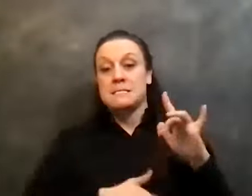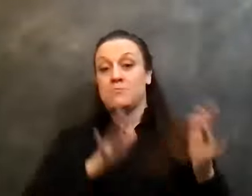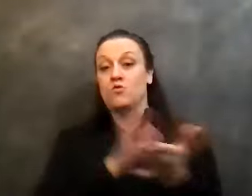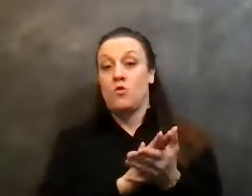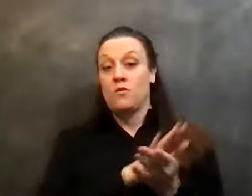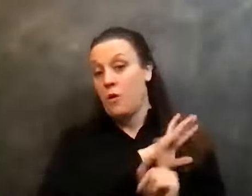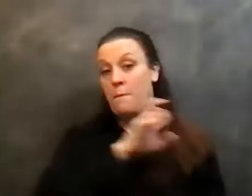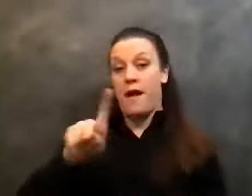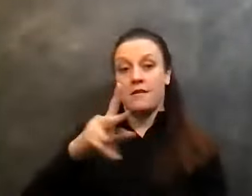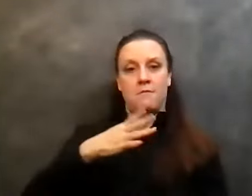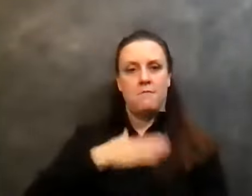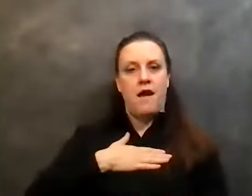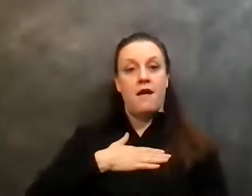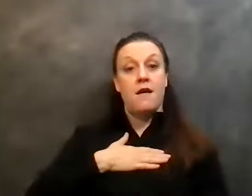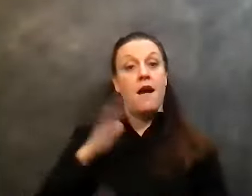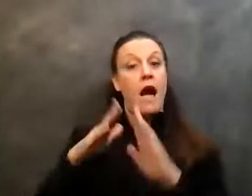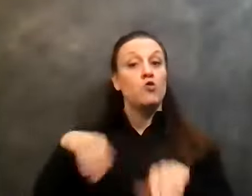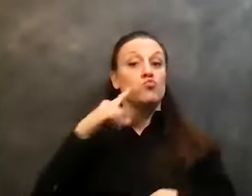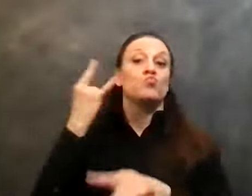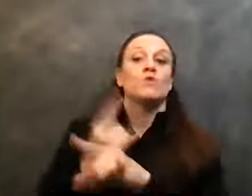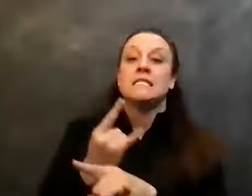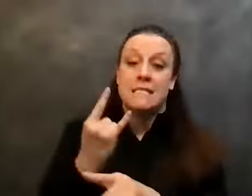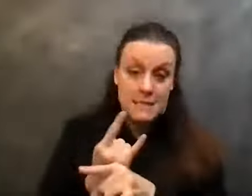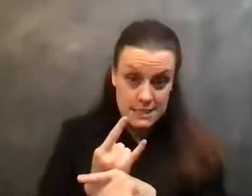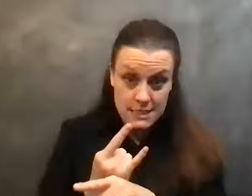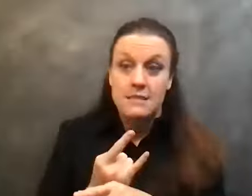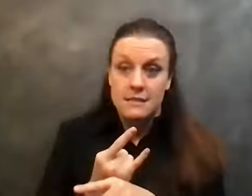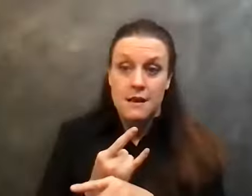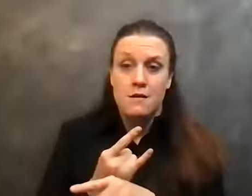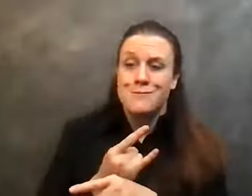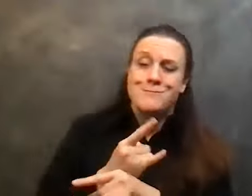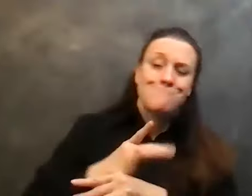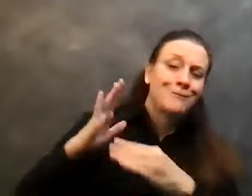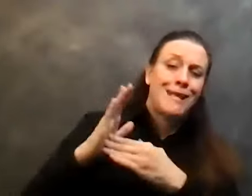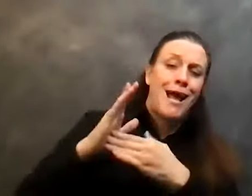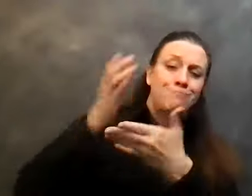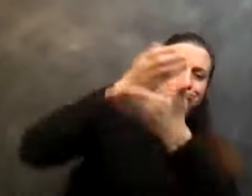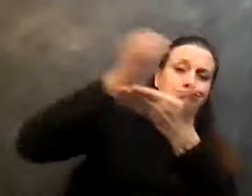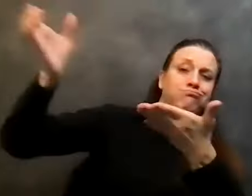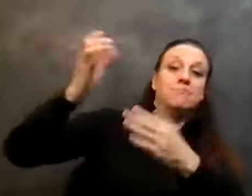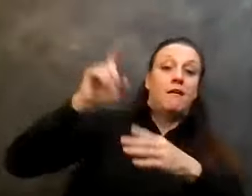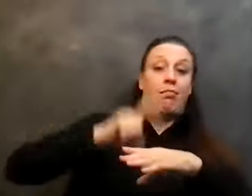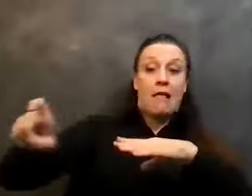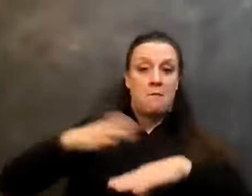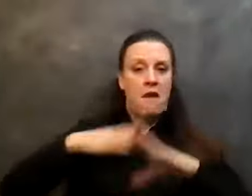of Four Roses whiskey, uh, from the top shelf in the closet, blew the dust off of it,